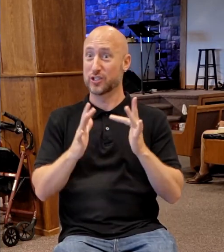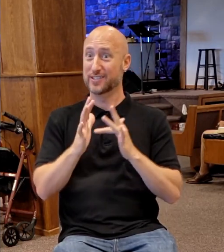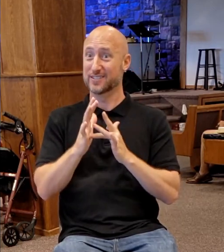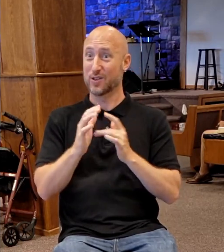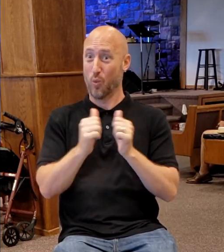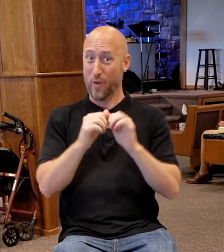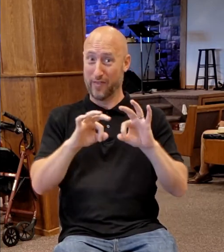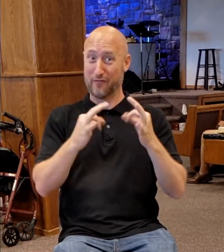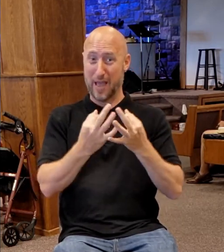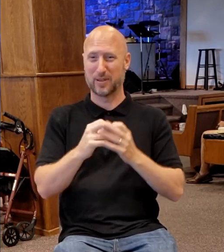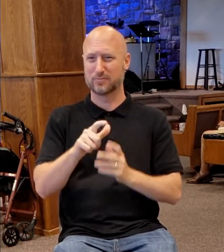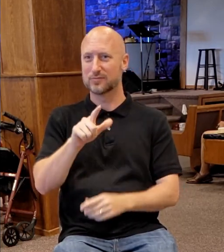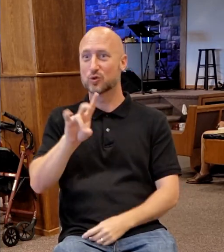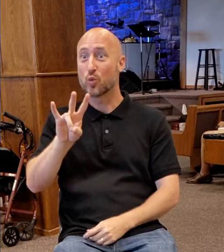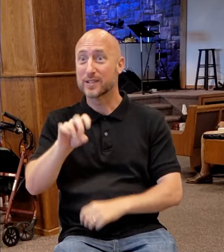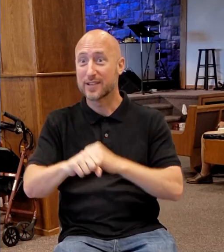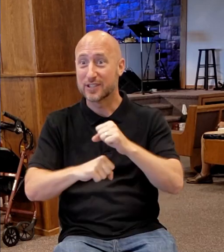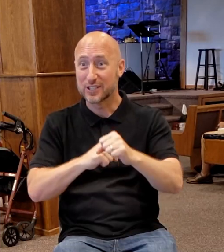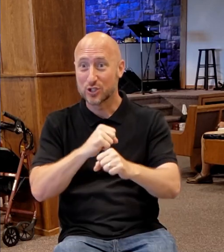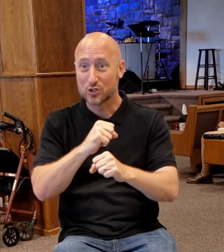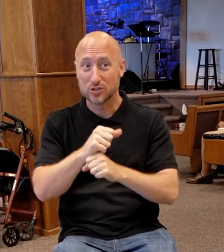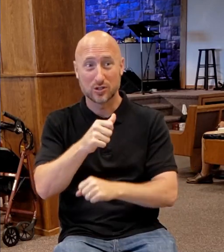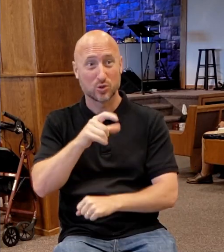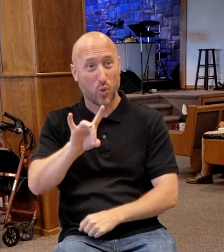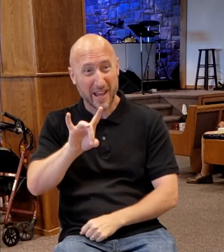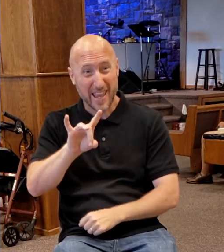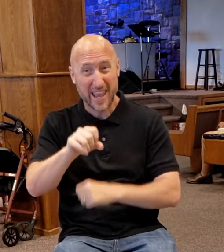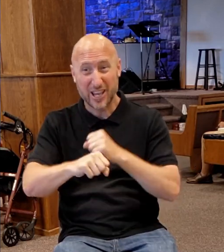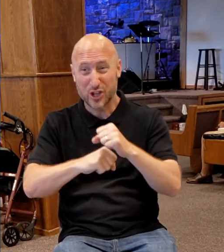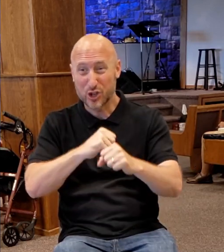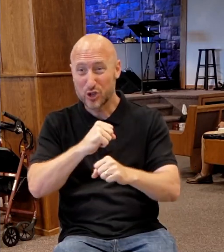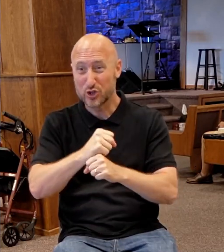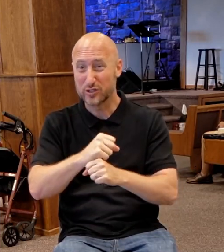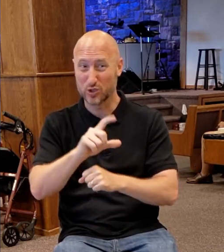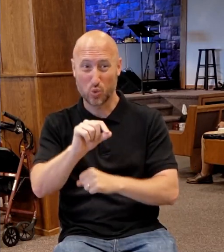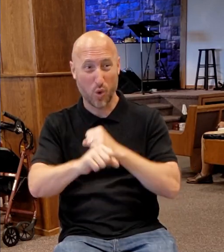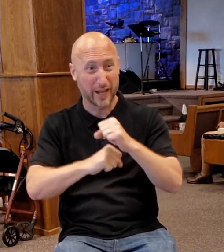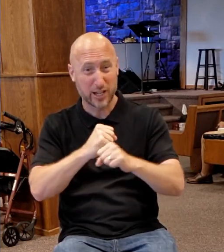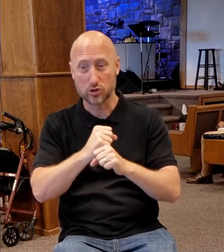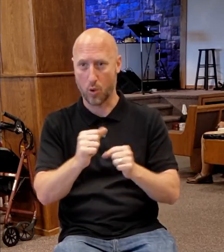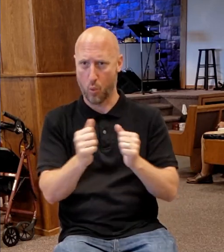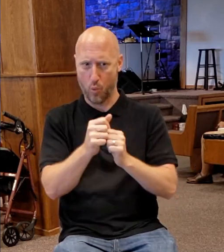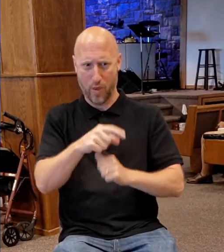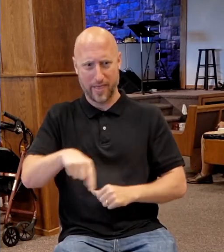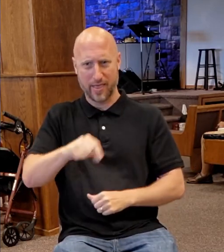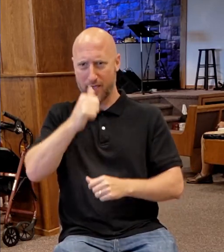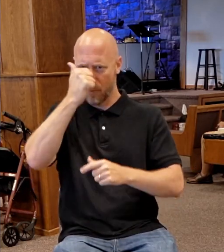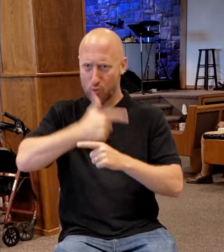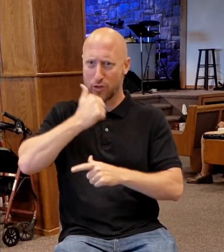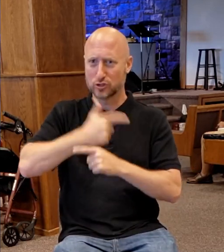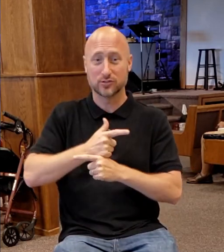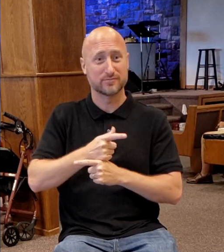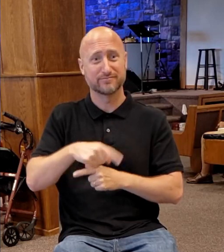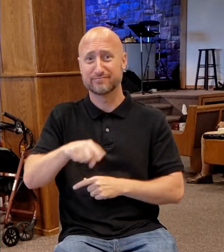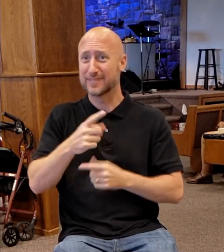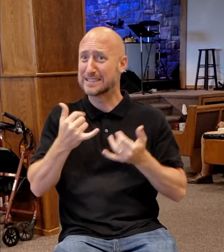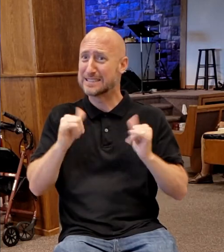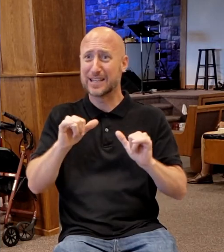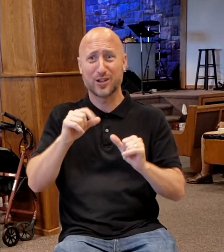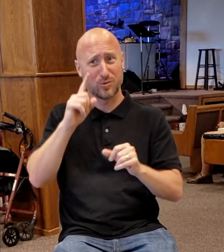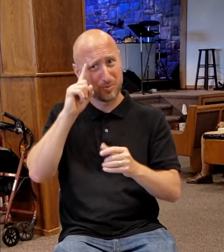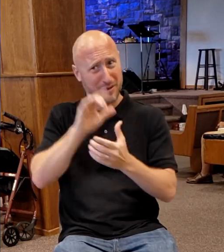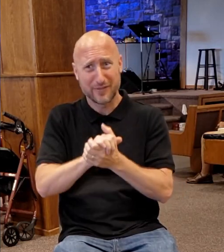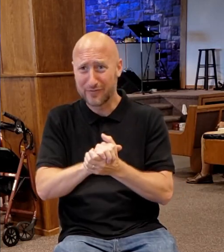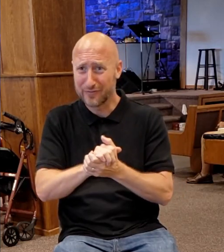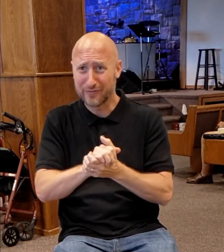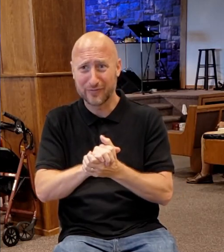you know, 27 years, 28 years, know, 20 years in the house with them, and they didn't believe. And they were with Jesus all